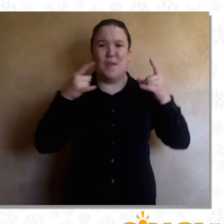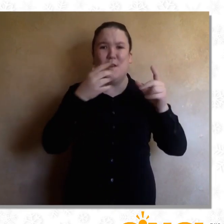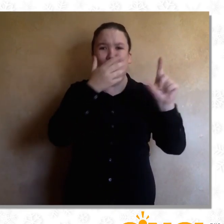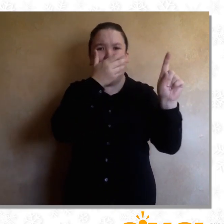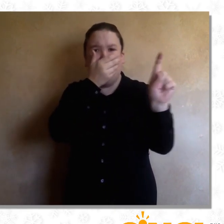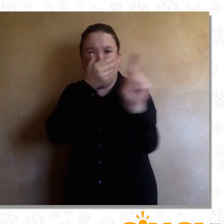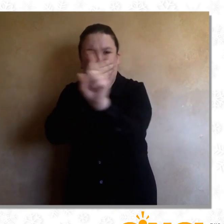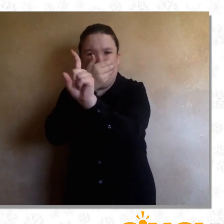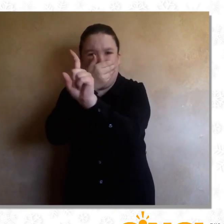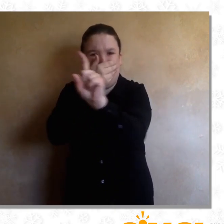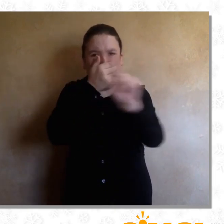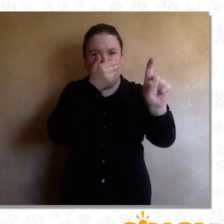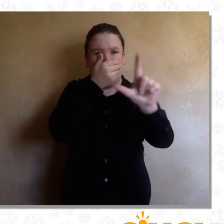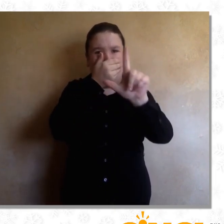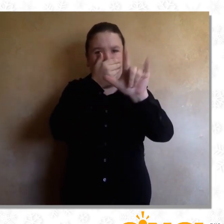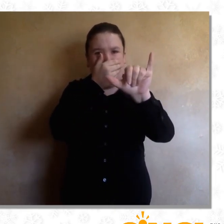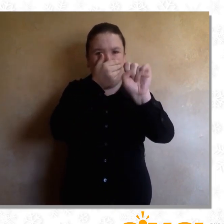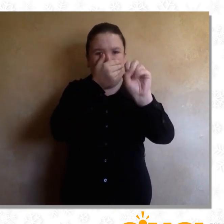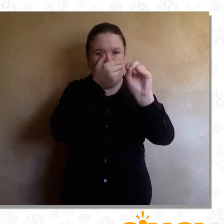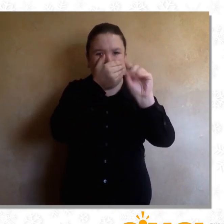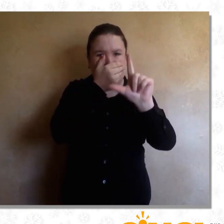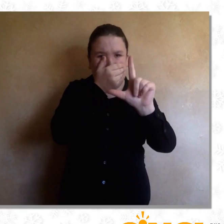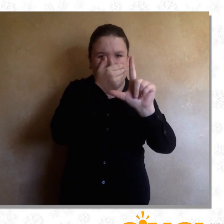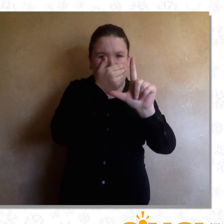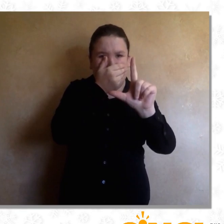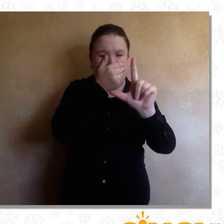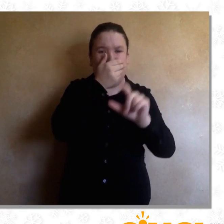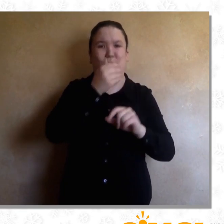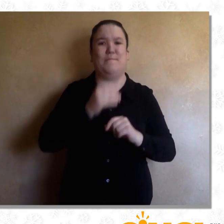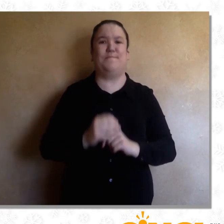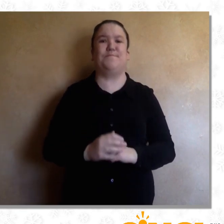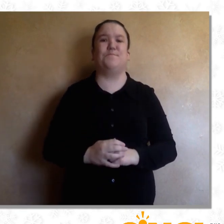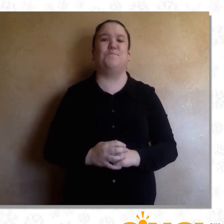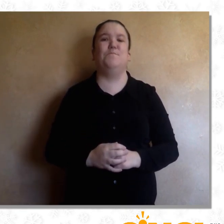Spray lice all through the night.